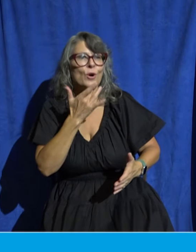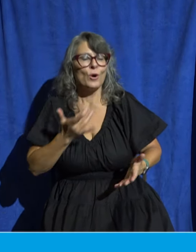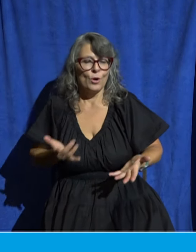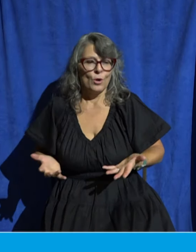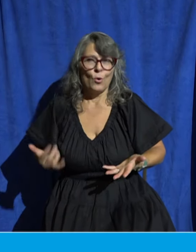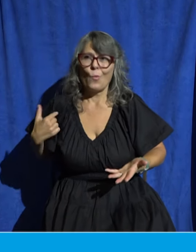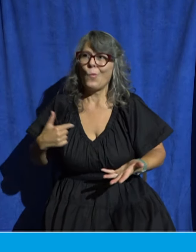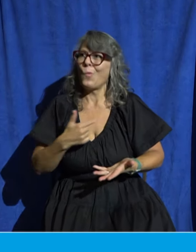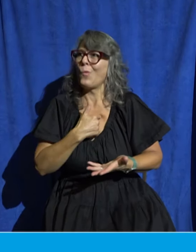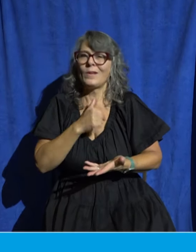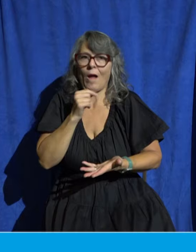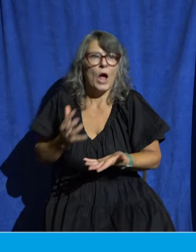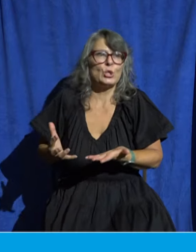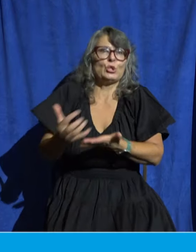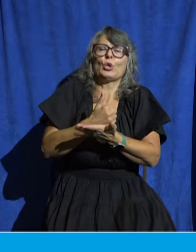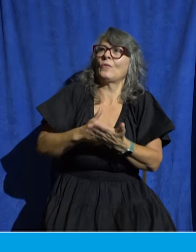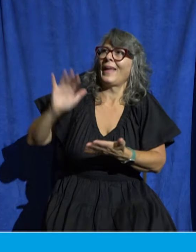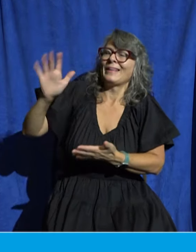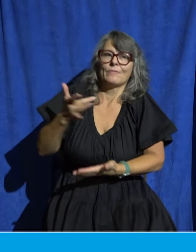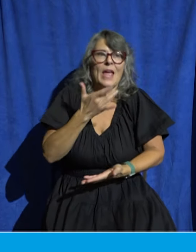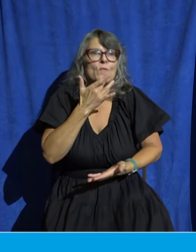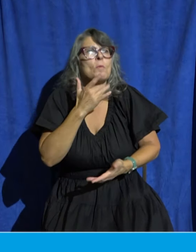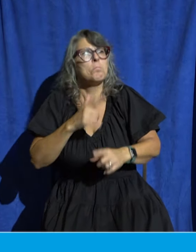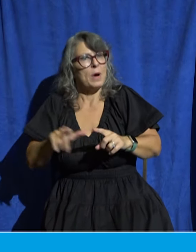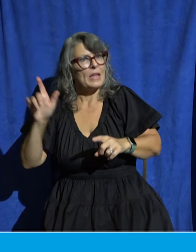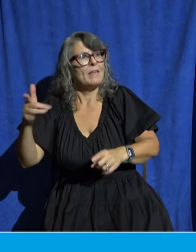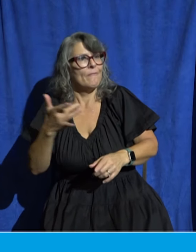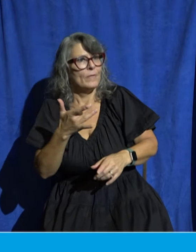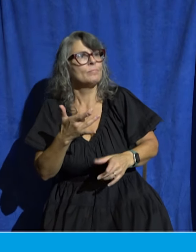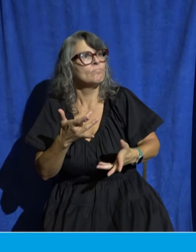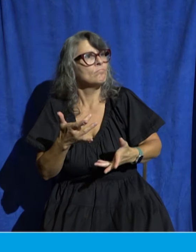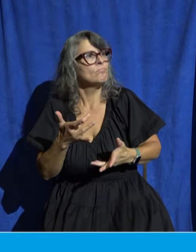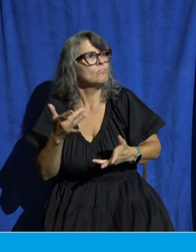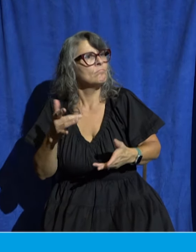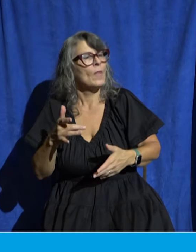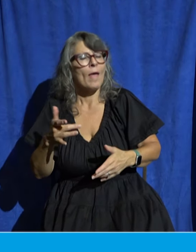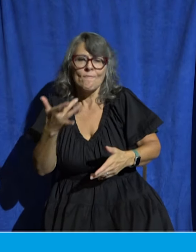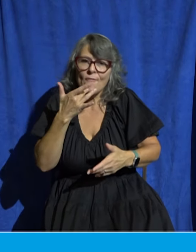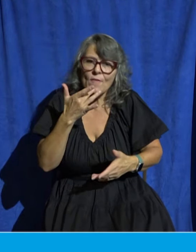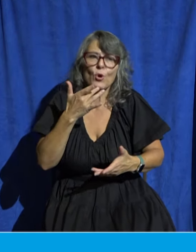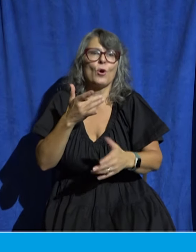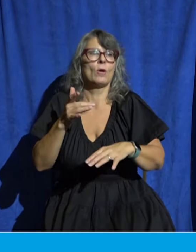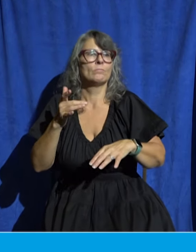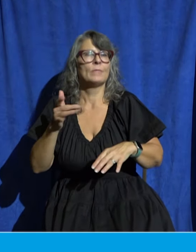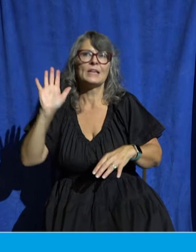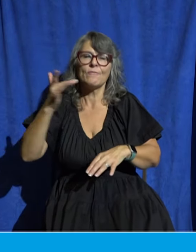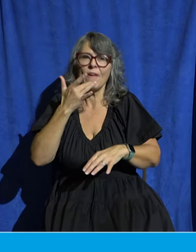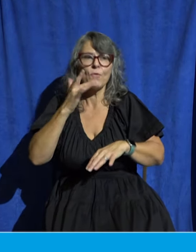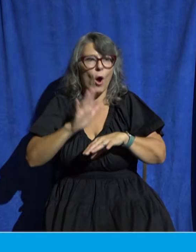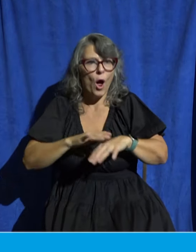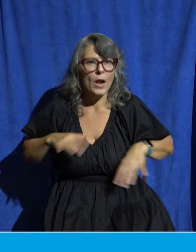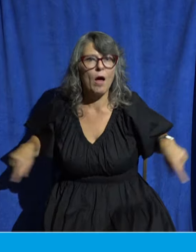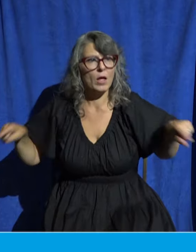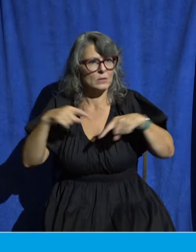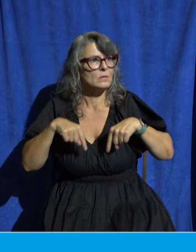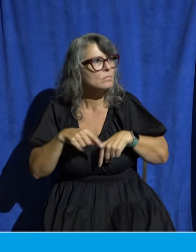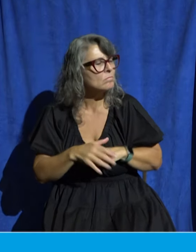is tied to the core idea of the Bible and what it means to be a follower of Jesus. So if you're exploring Christianity here today,